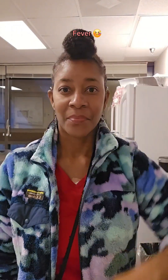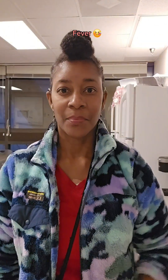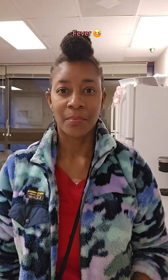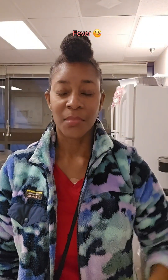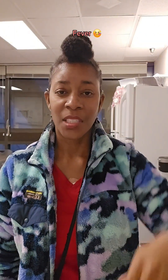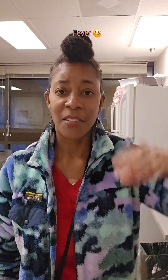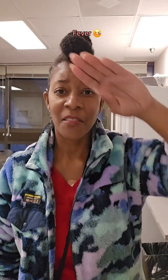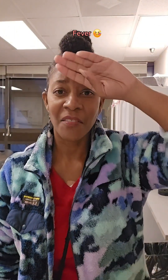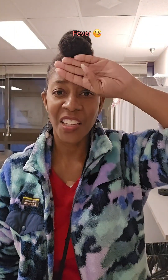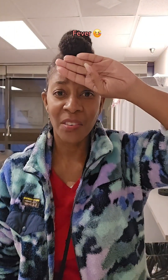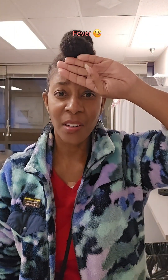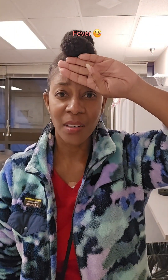Fever. Fever.